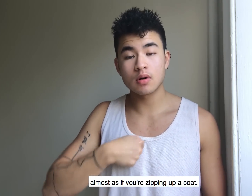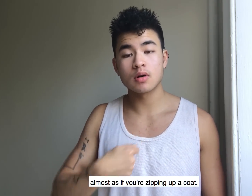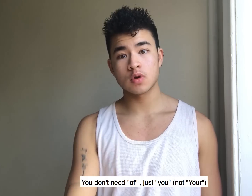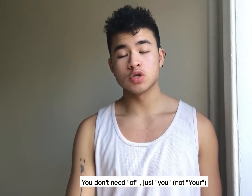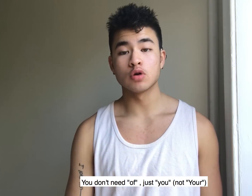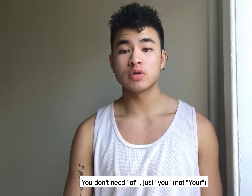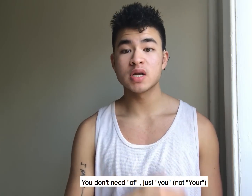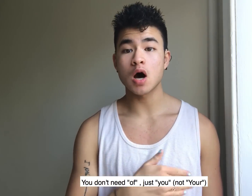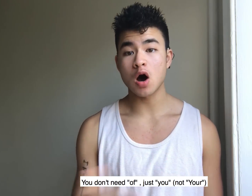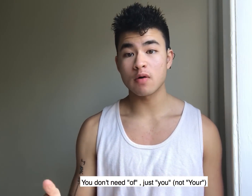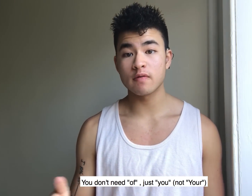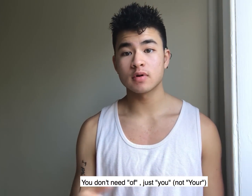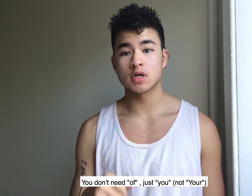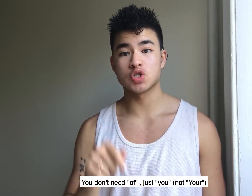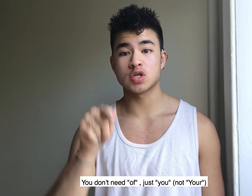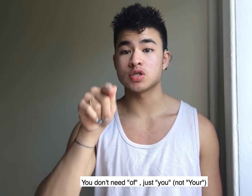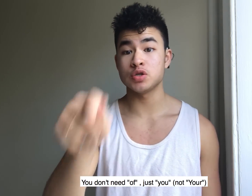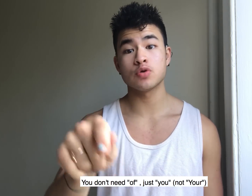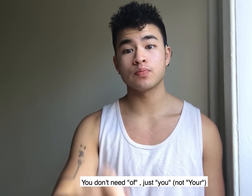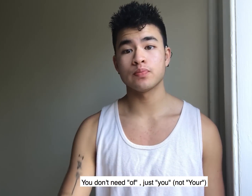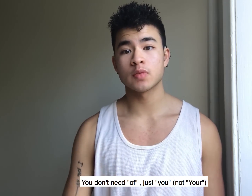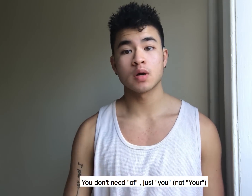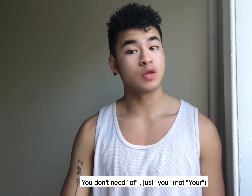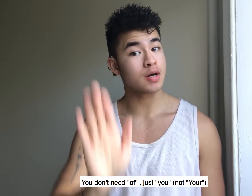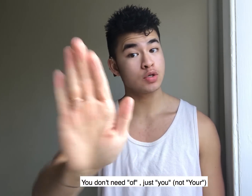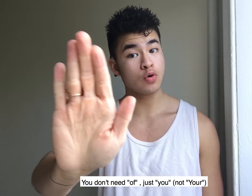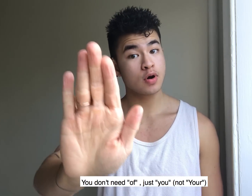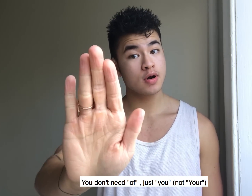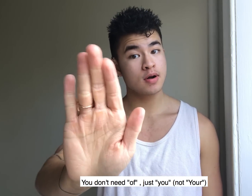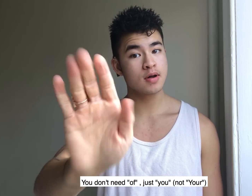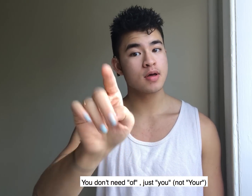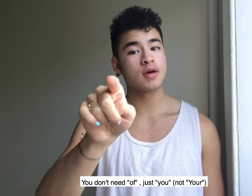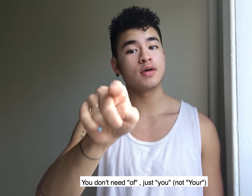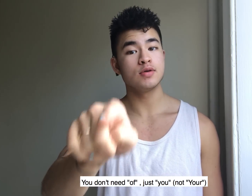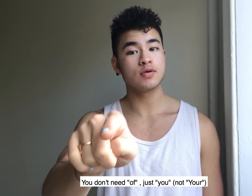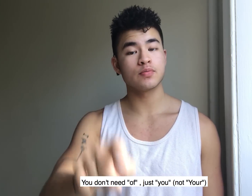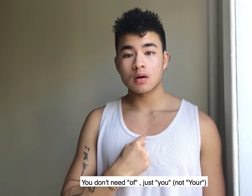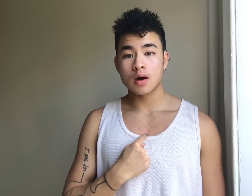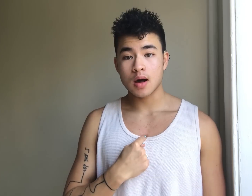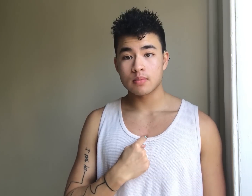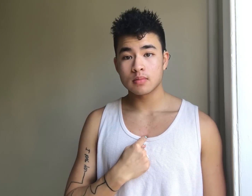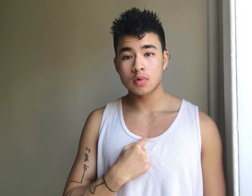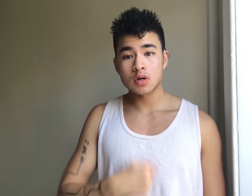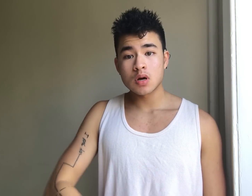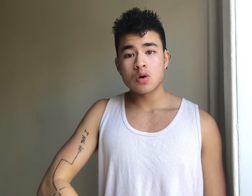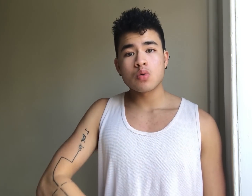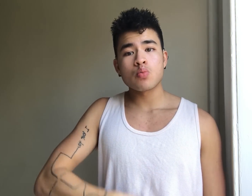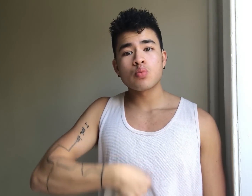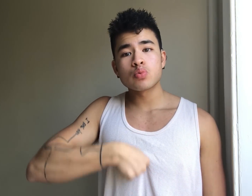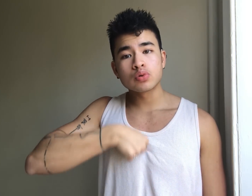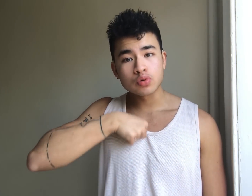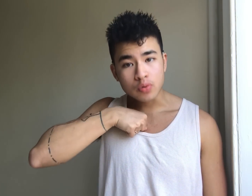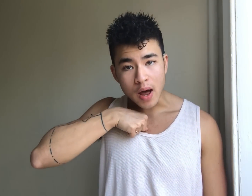you don't need up it's just you not your you I'm proud